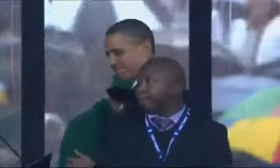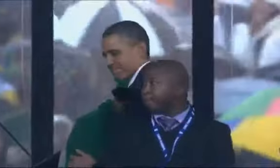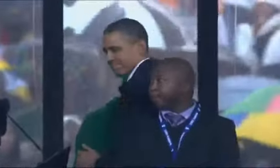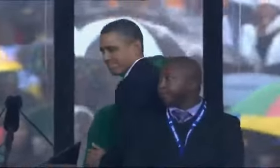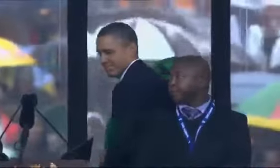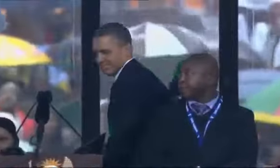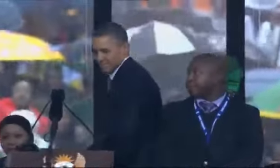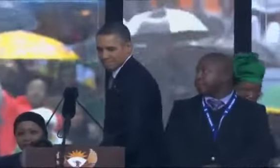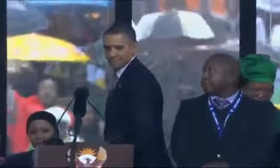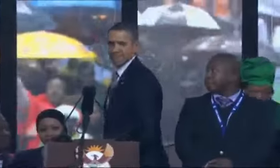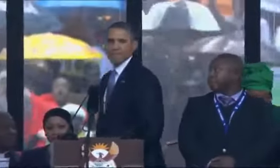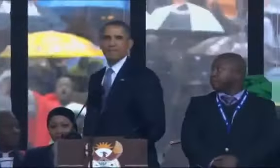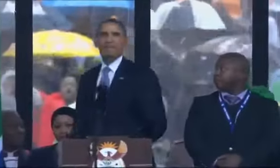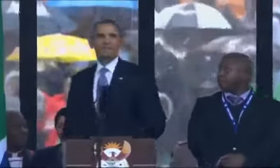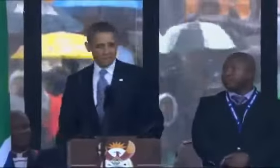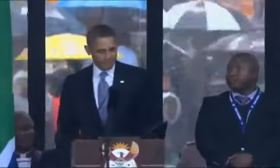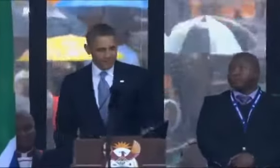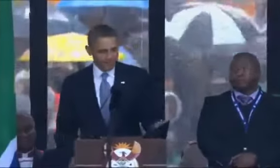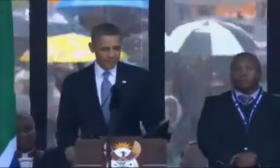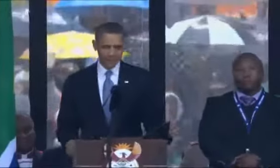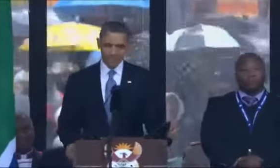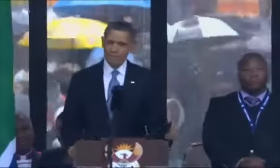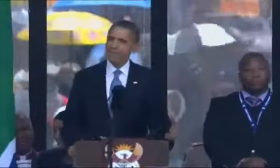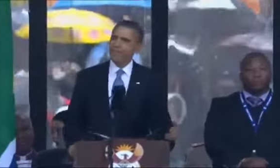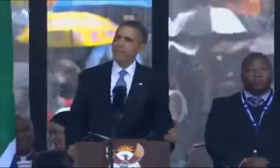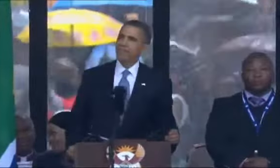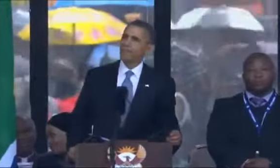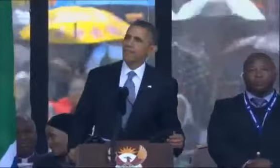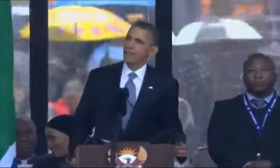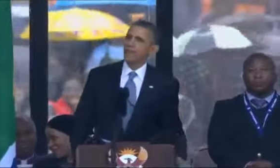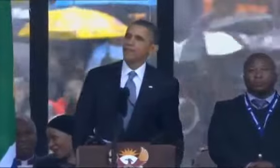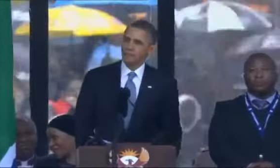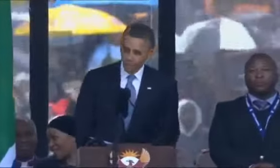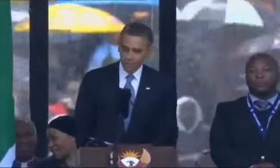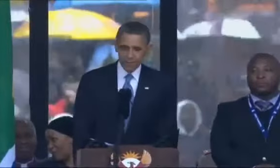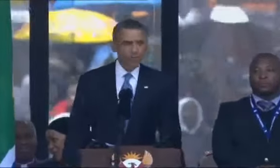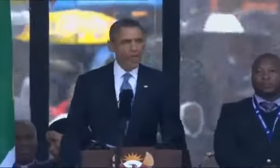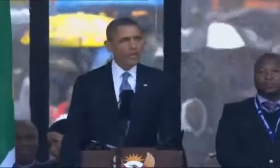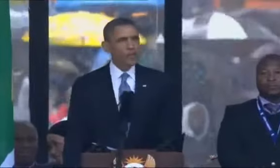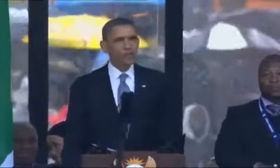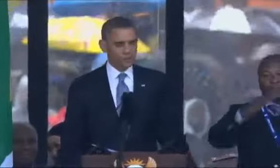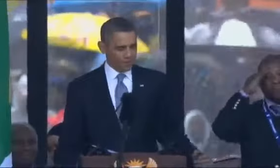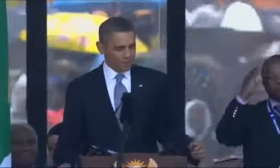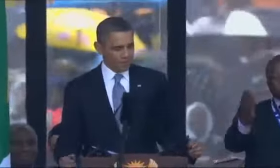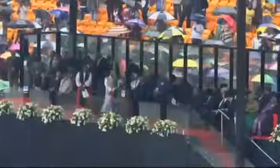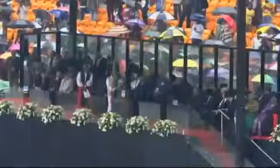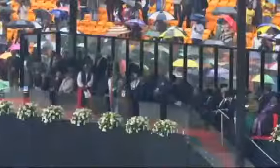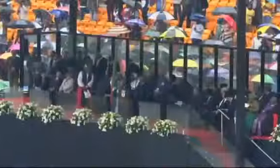President Obama. Before baffling the hard of hearing in the translation of his speech. Thank you.